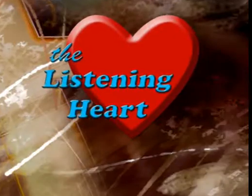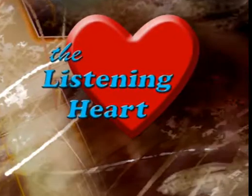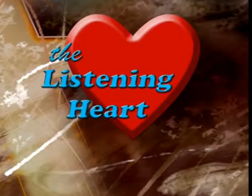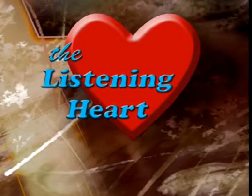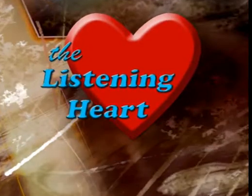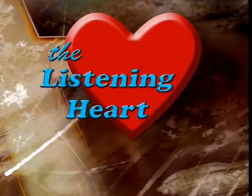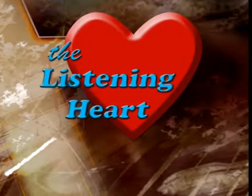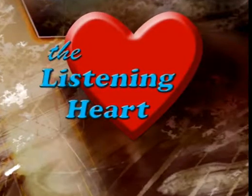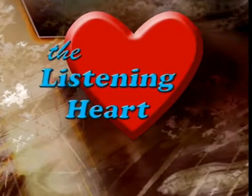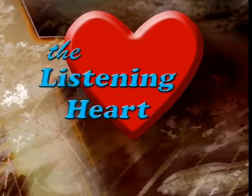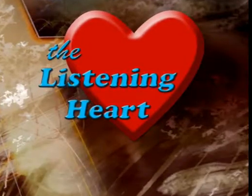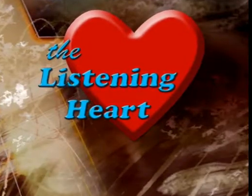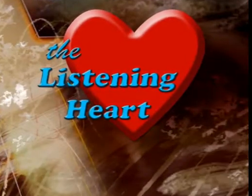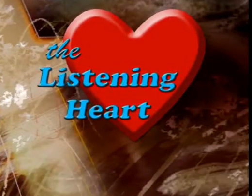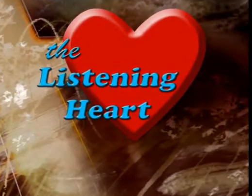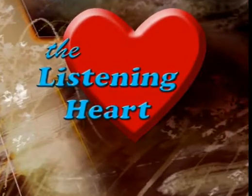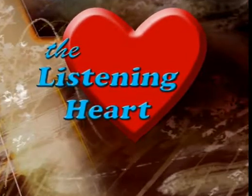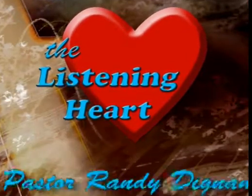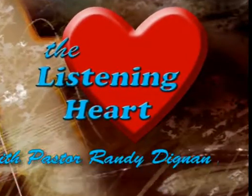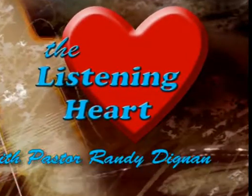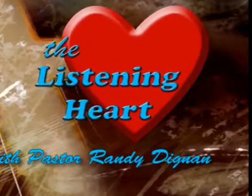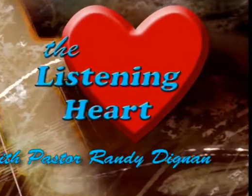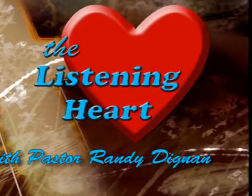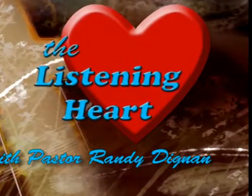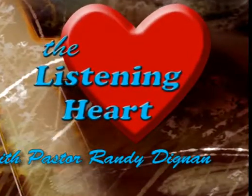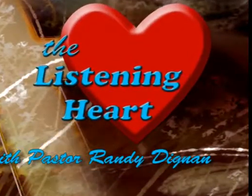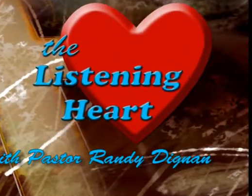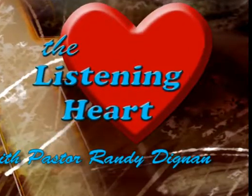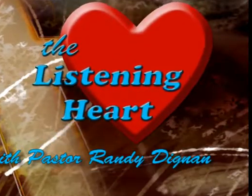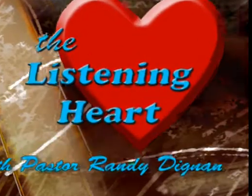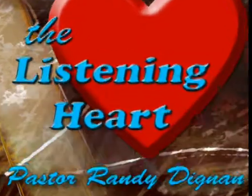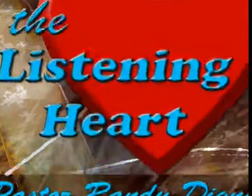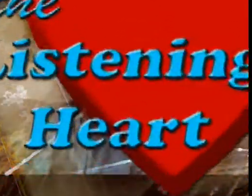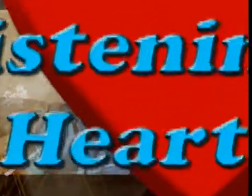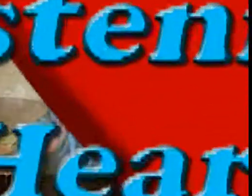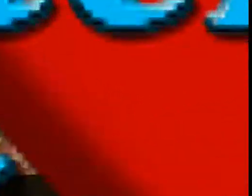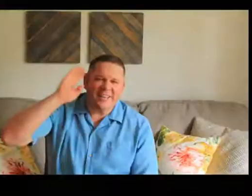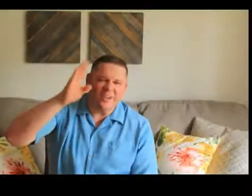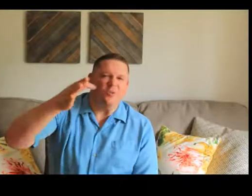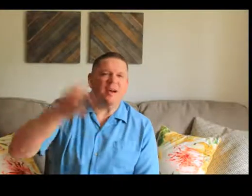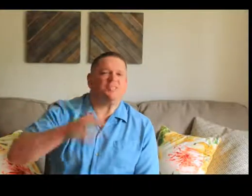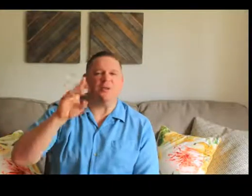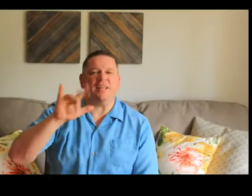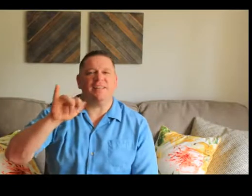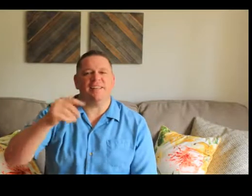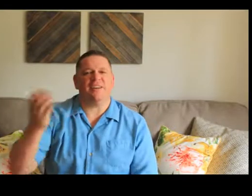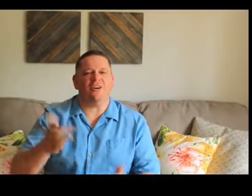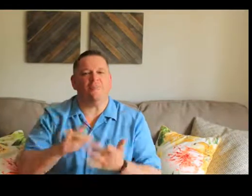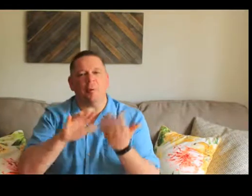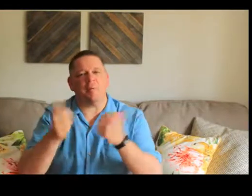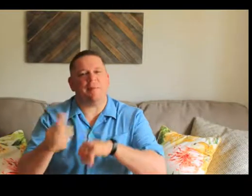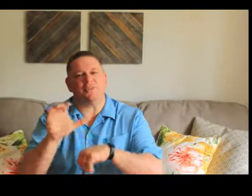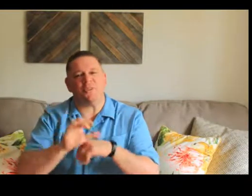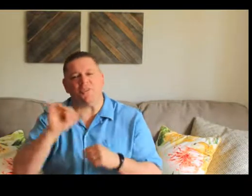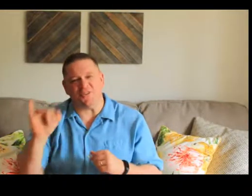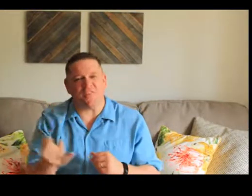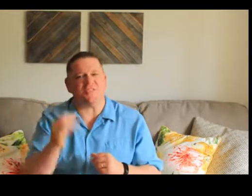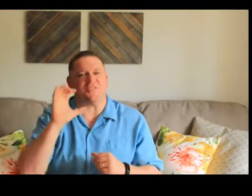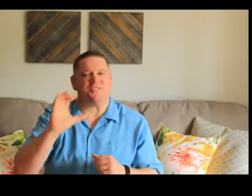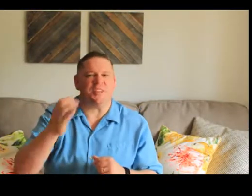The Listening Heart with Pastor Randy Dignan Hello, Pastor Randy Dignan here at Bible Baptist Church in Jefferson City,